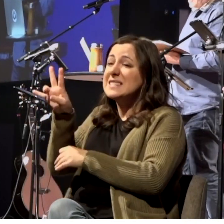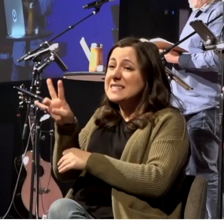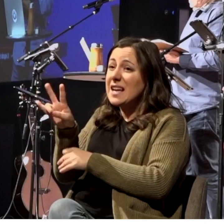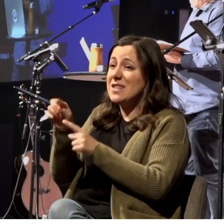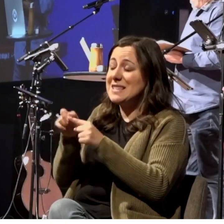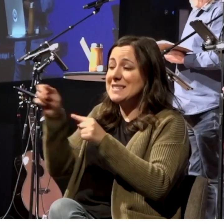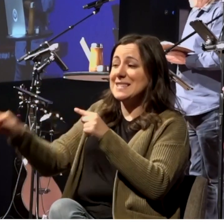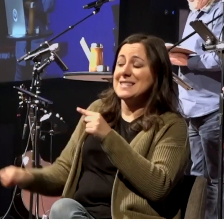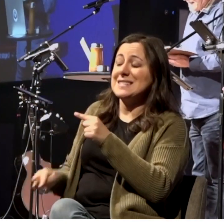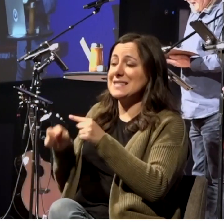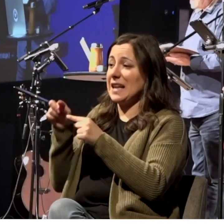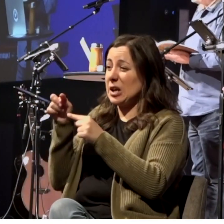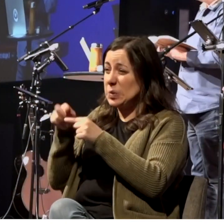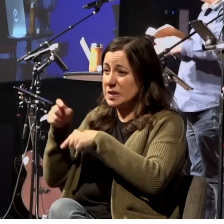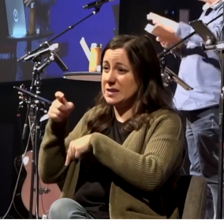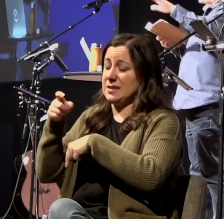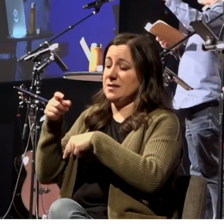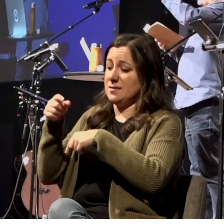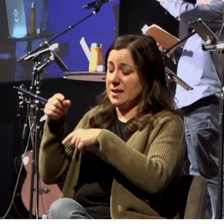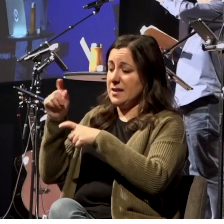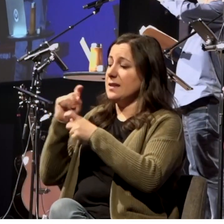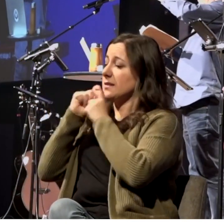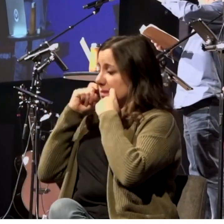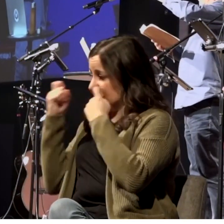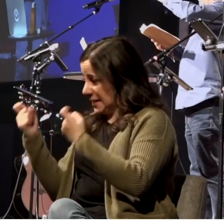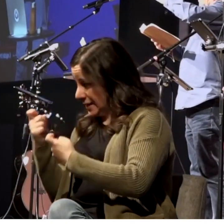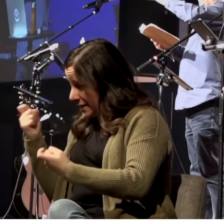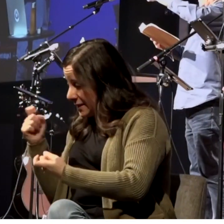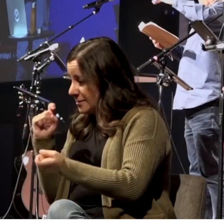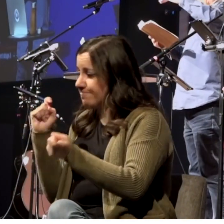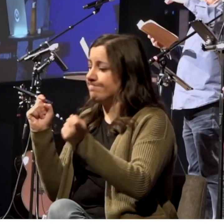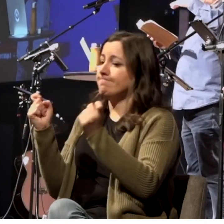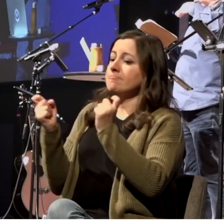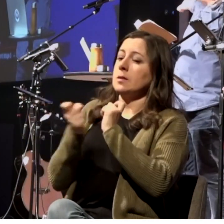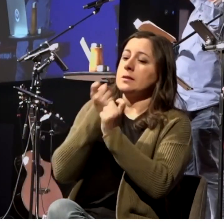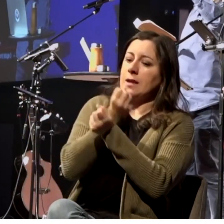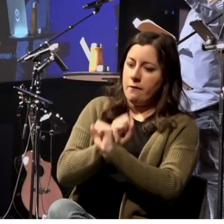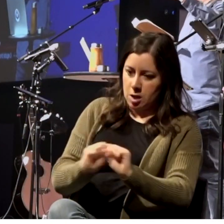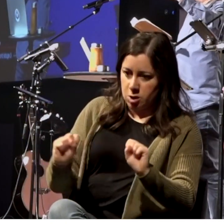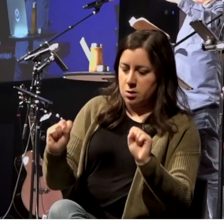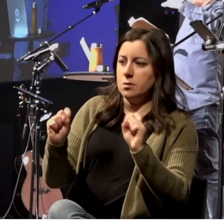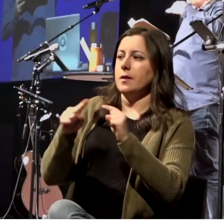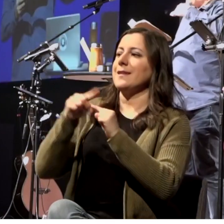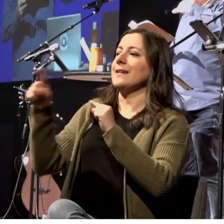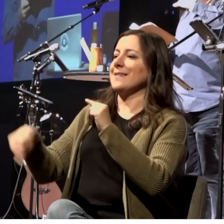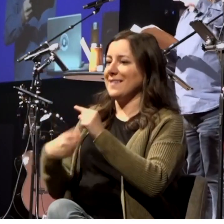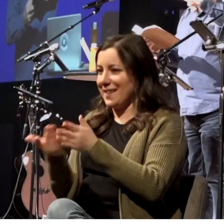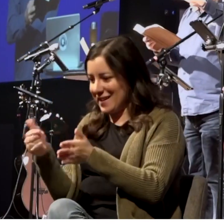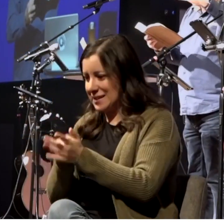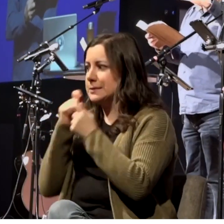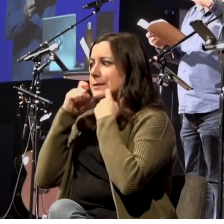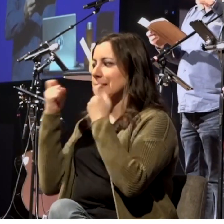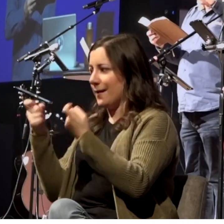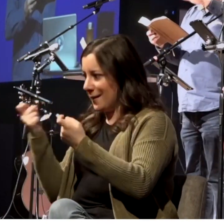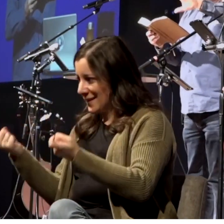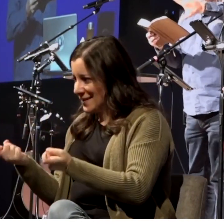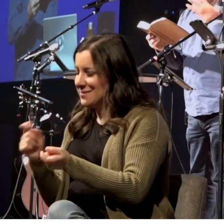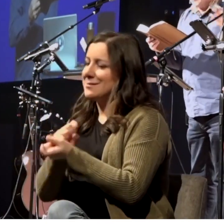Judges of sin to salvation, right? And it shows us there how Israel had set aside